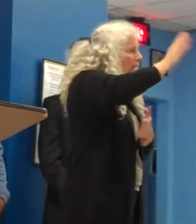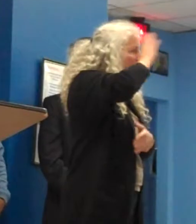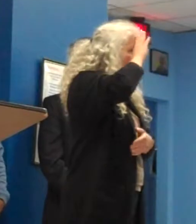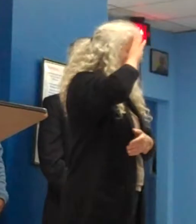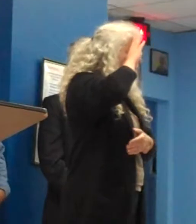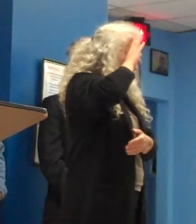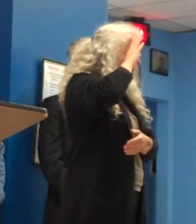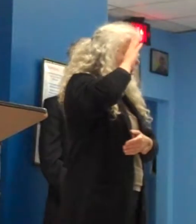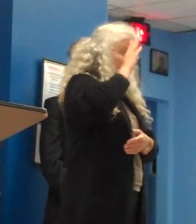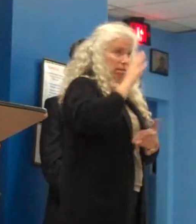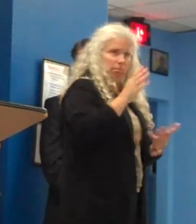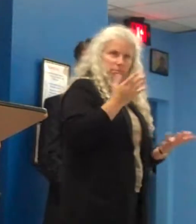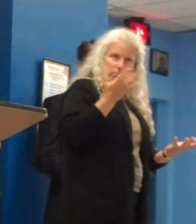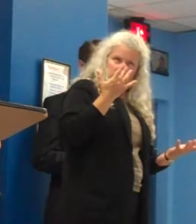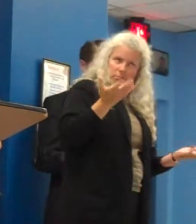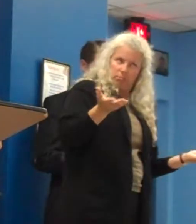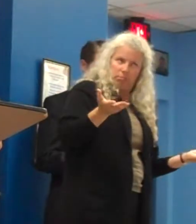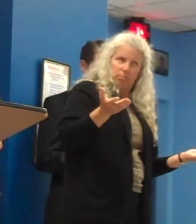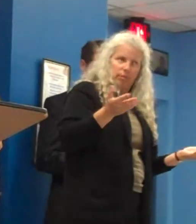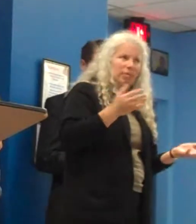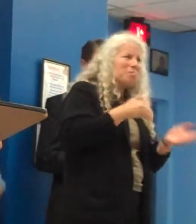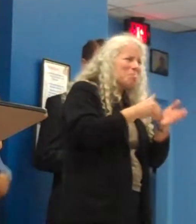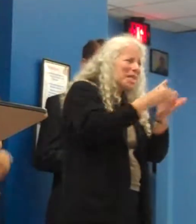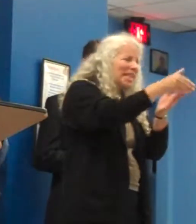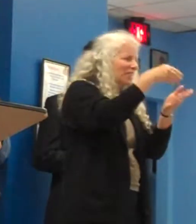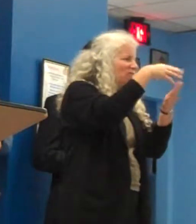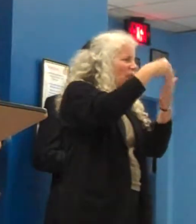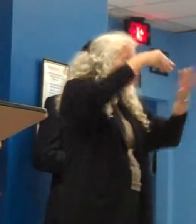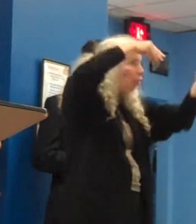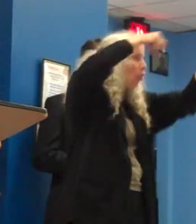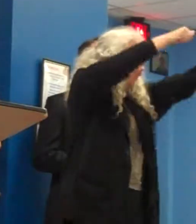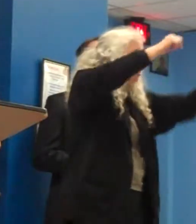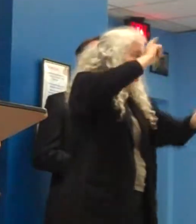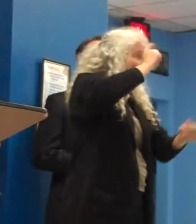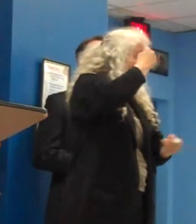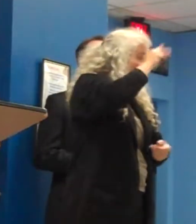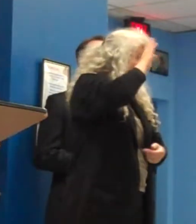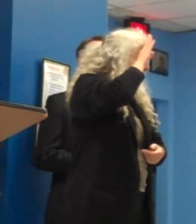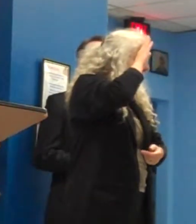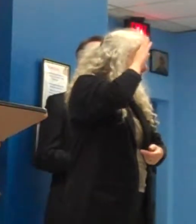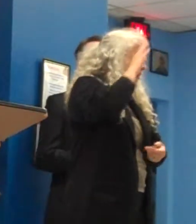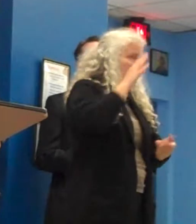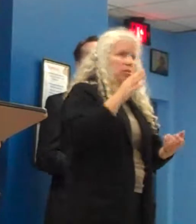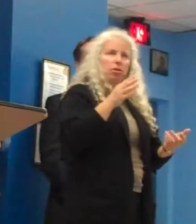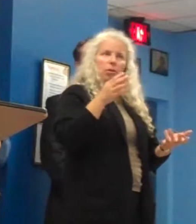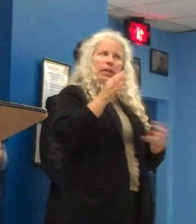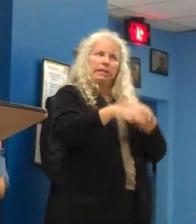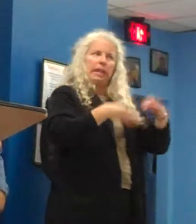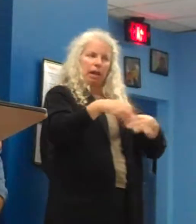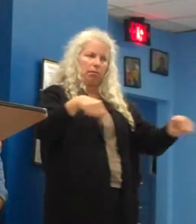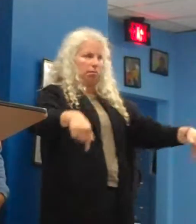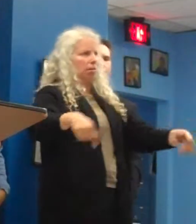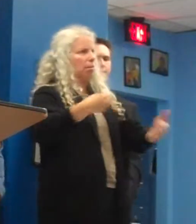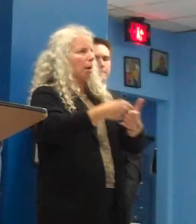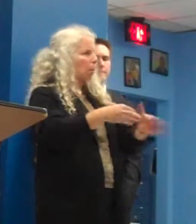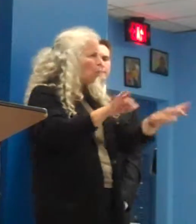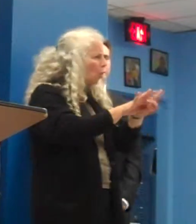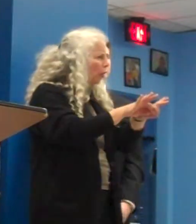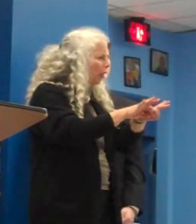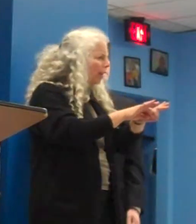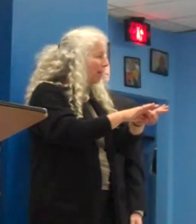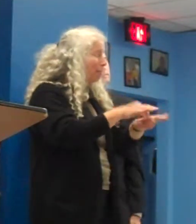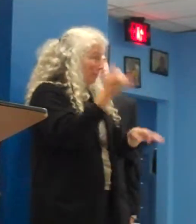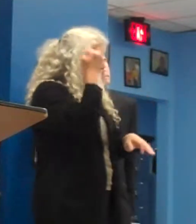a member. This effectively represents millions of dollars of savings to publicly funded healthcare programs. The cost of inpatient